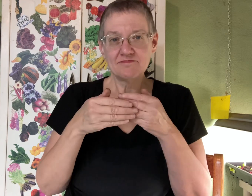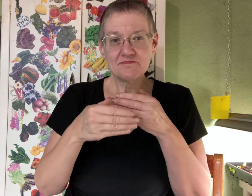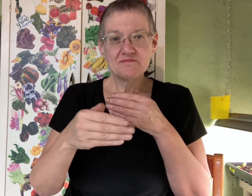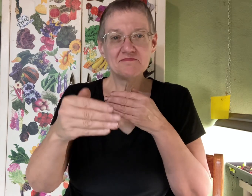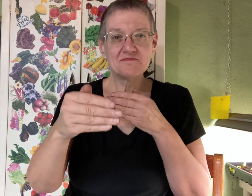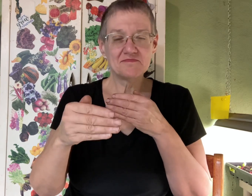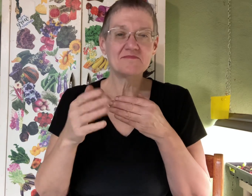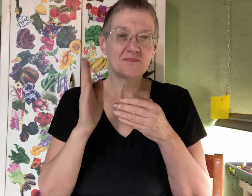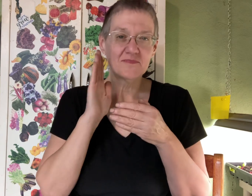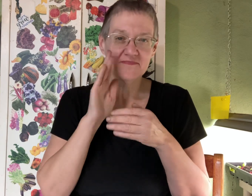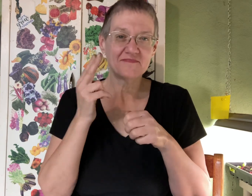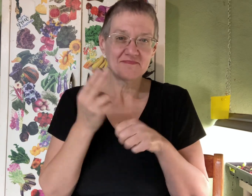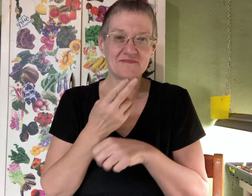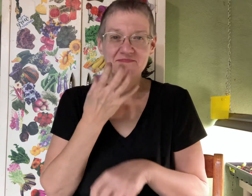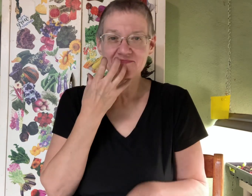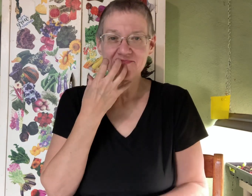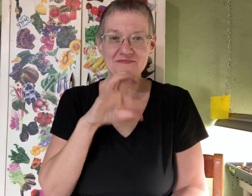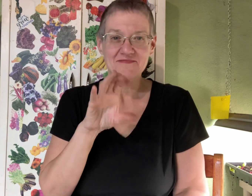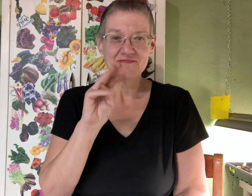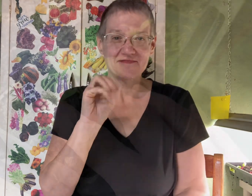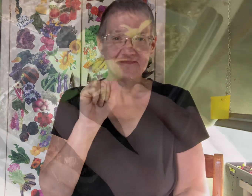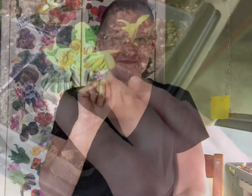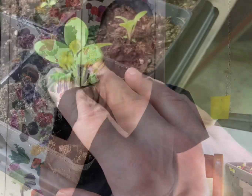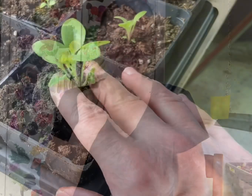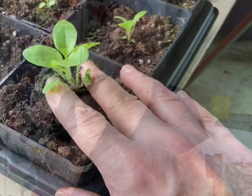but that's going to be my practice from now on